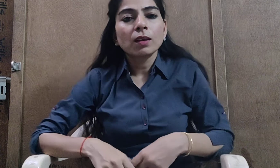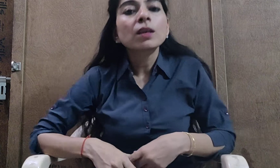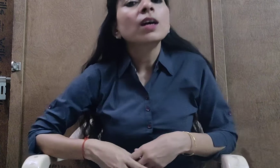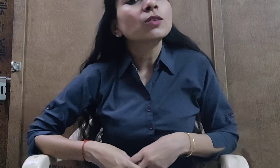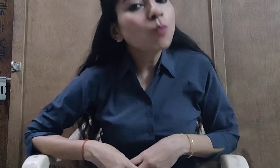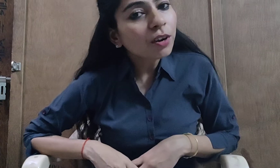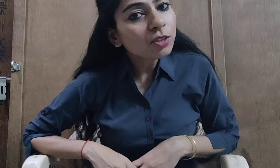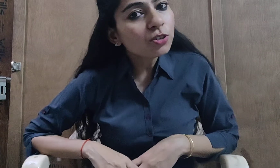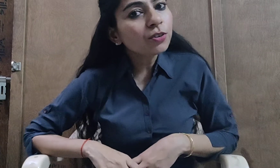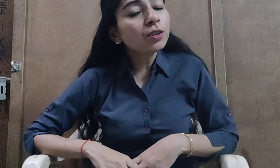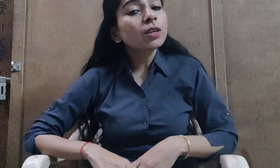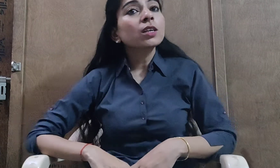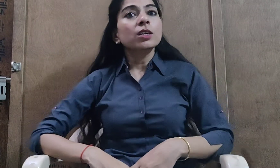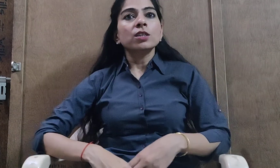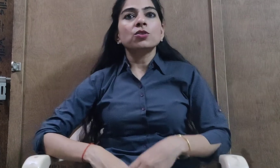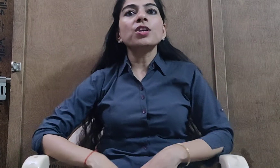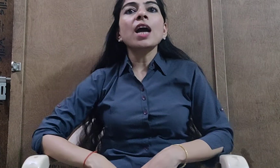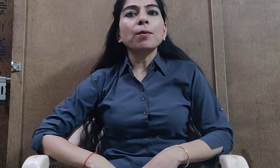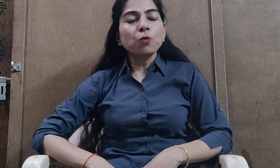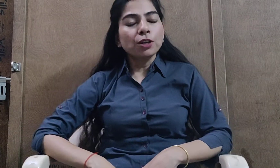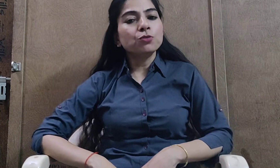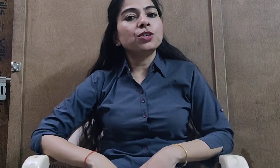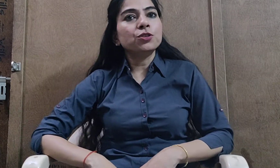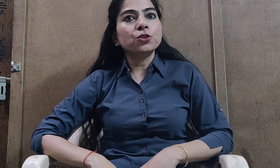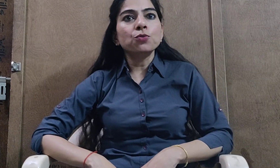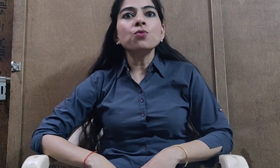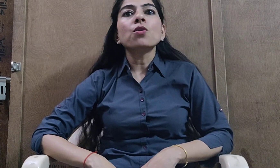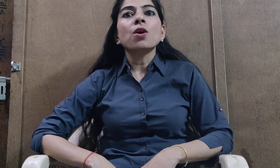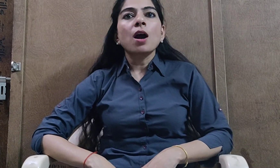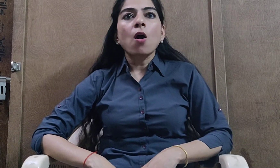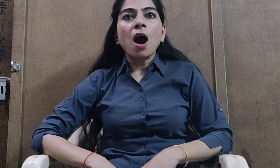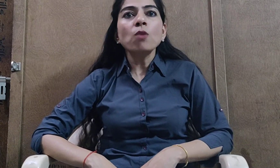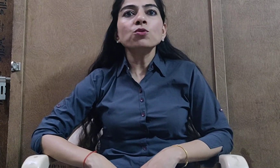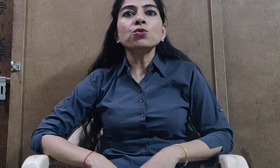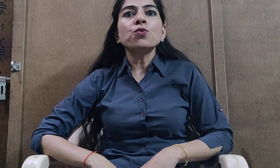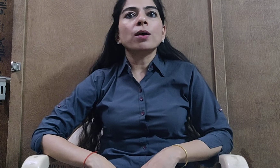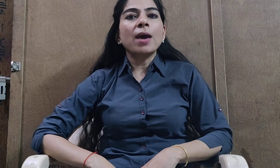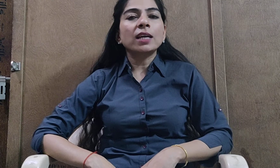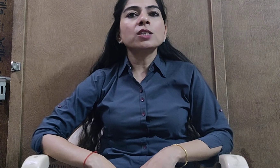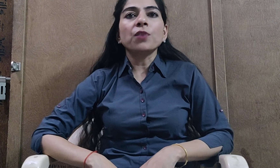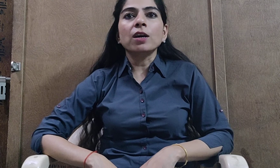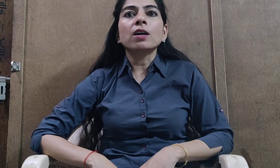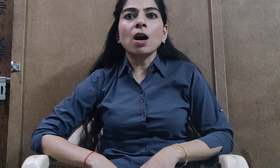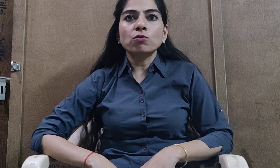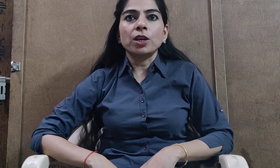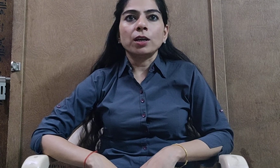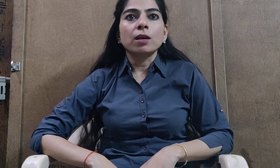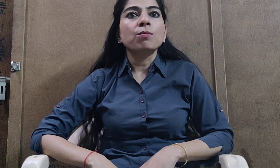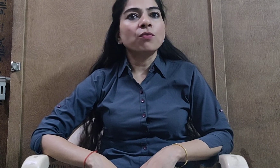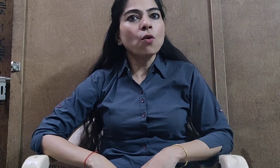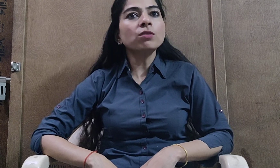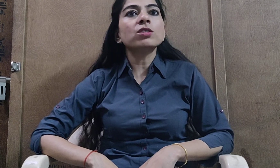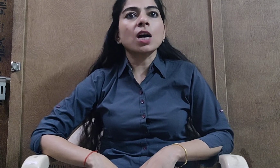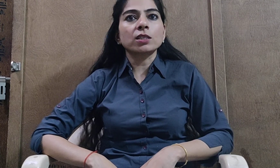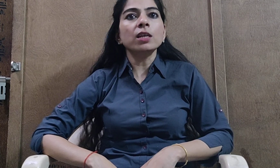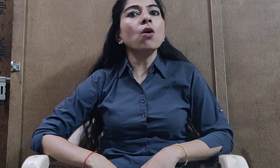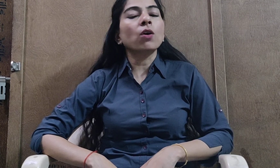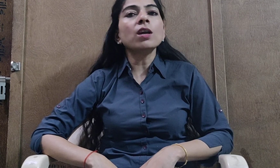Good morning children. Today I am going to teach you how to do abecus finger counting before starting on